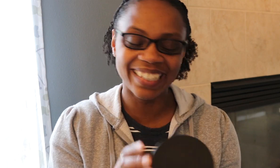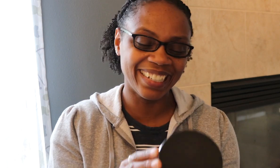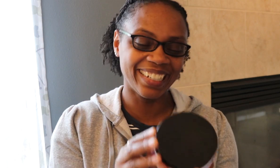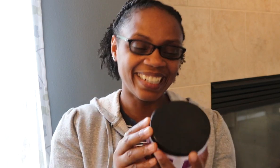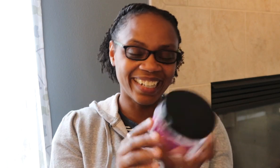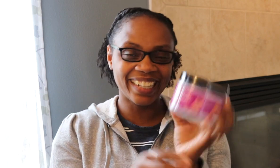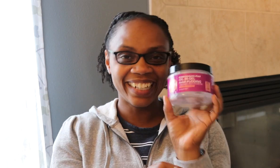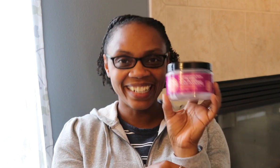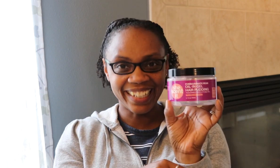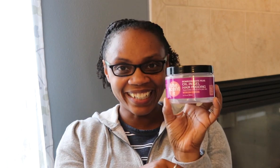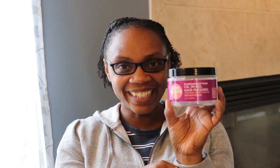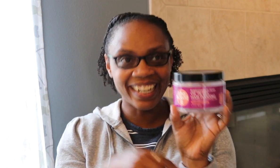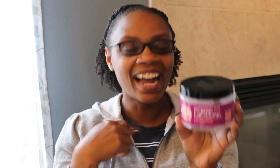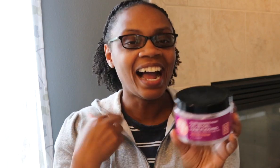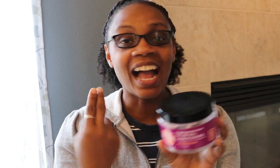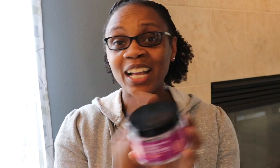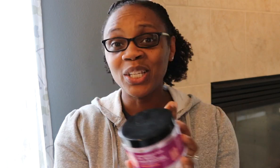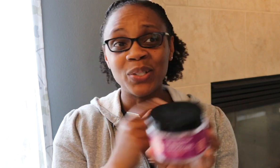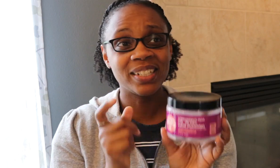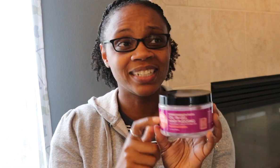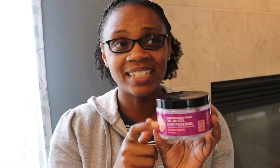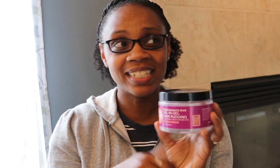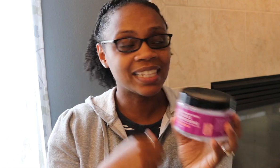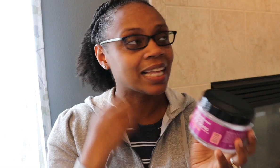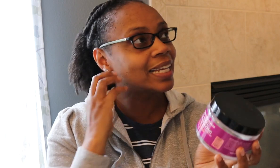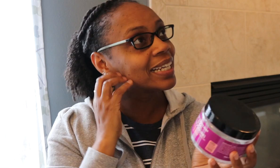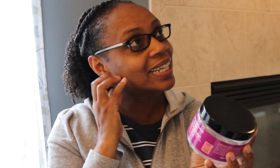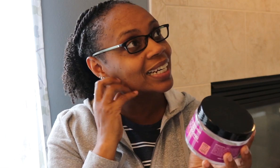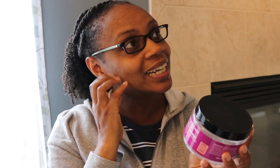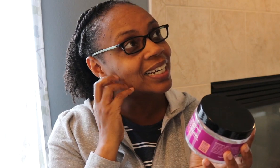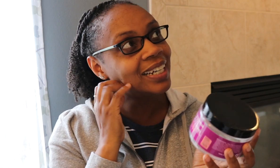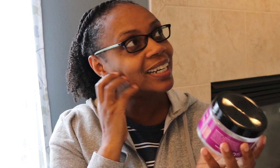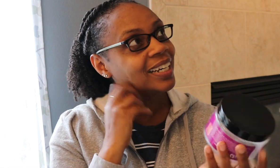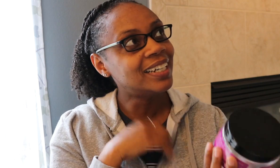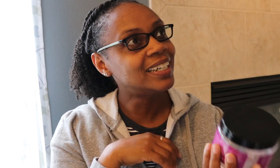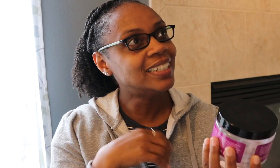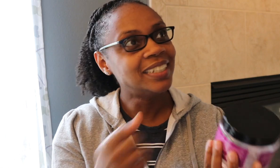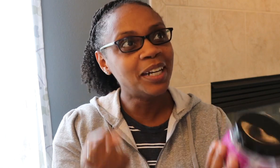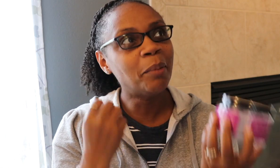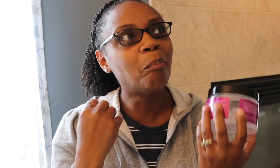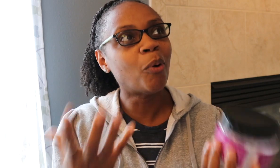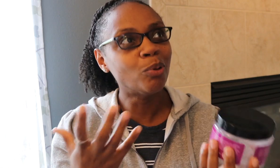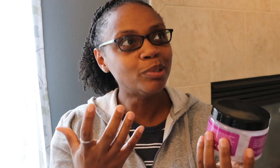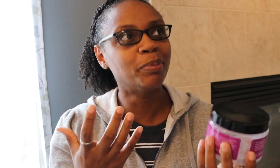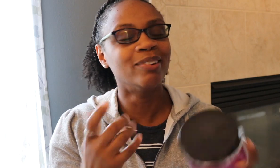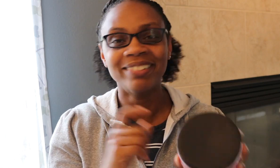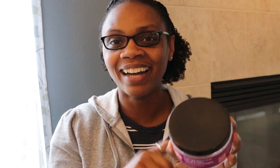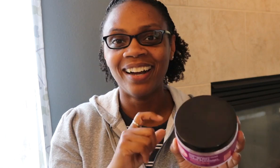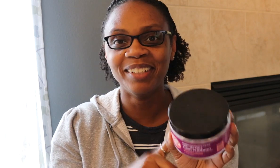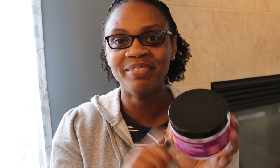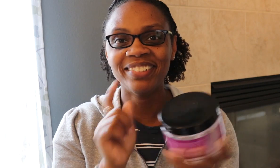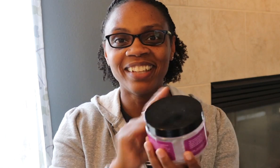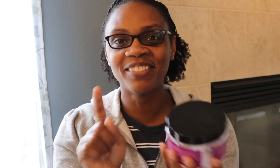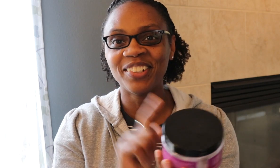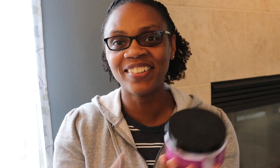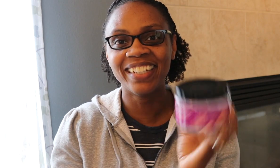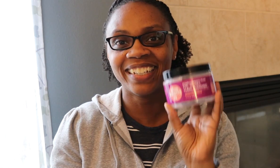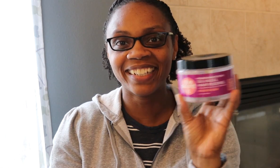life. Um, the oil and gel from SheScentIt, I use this thing, you know, it'll be like multiple